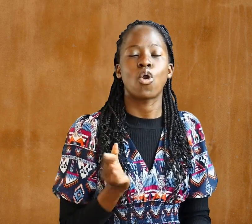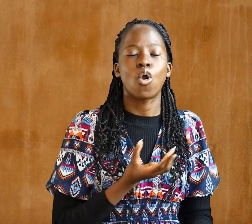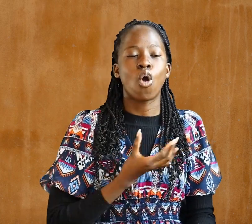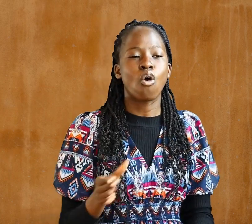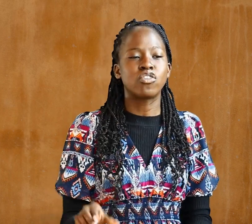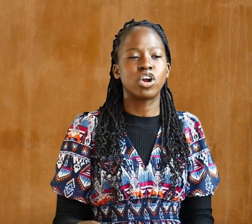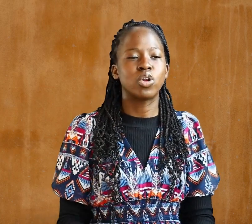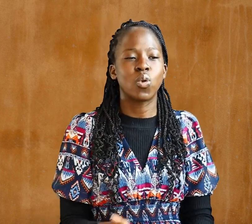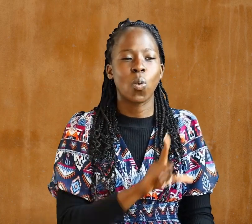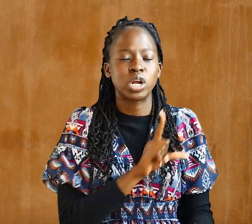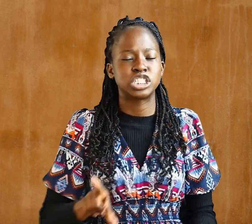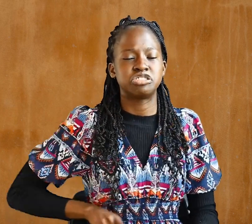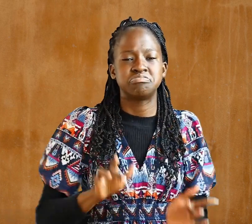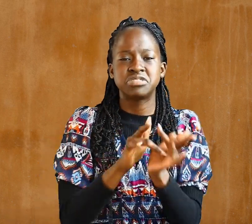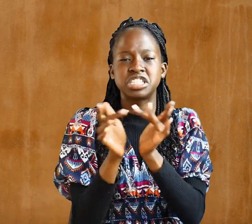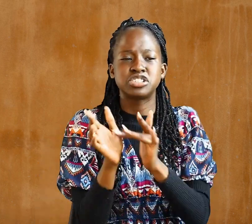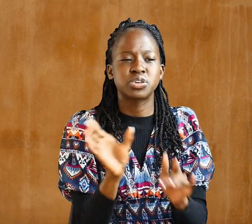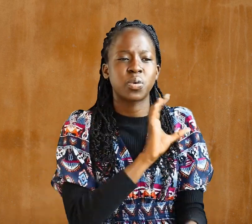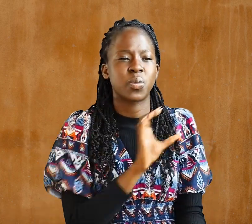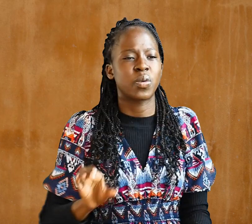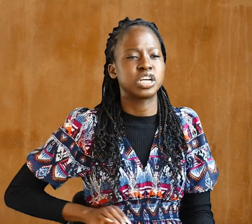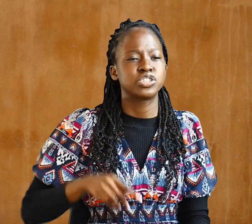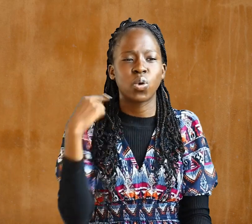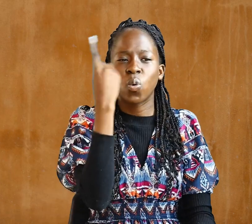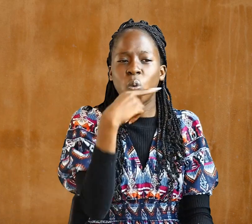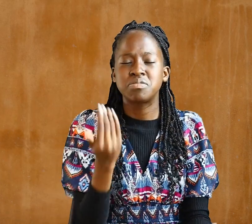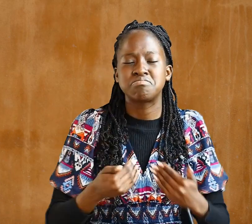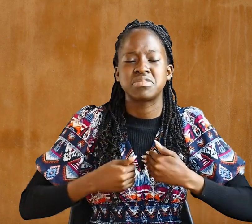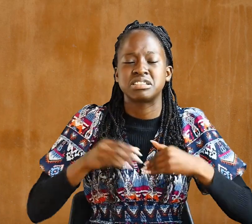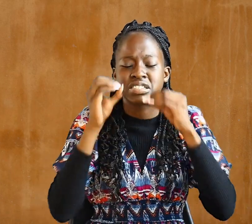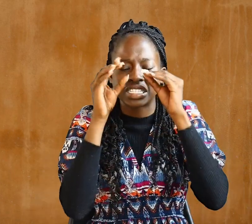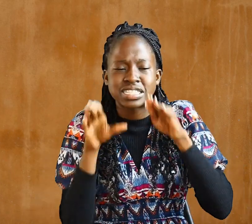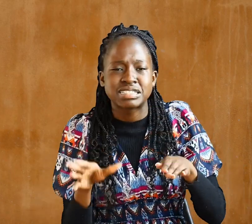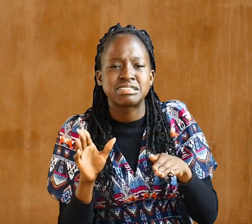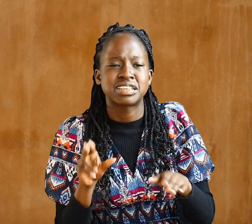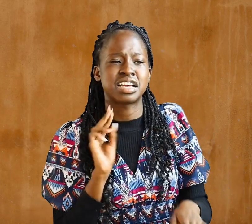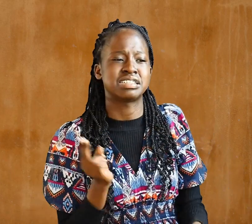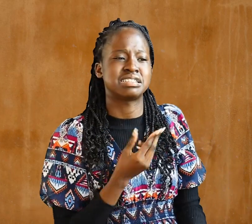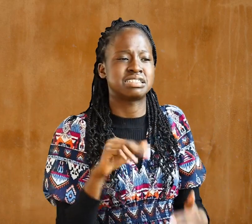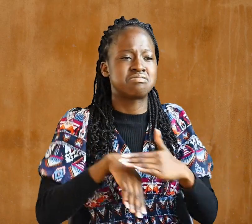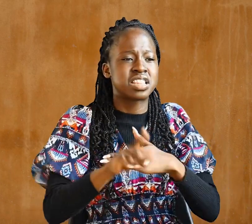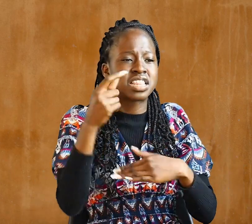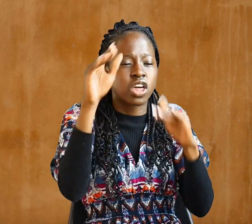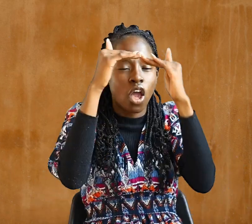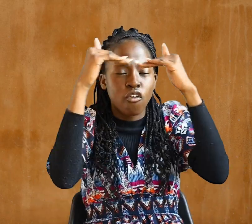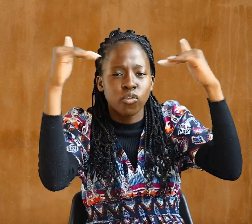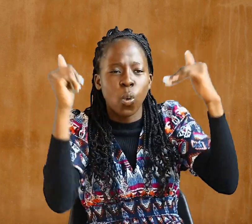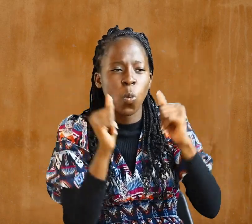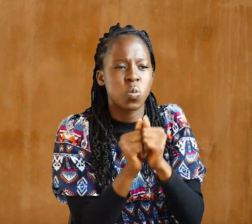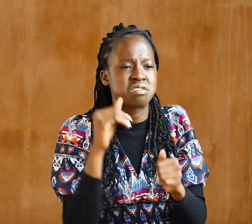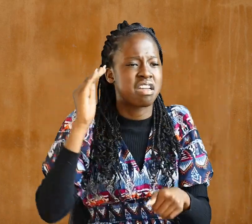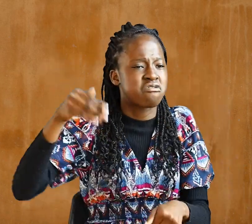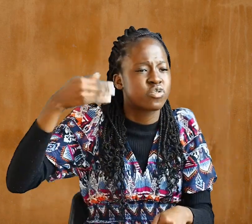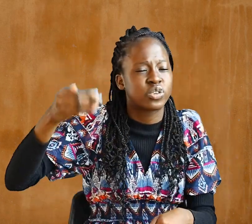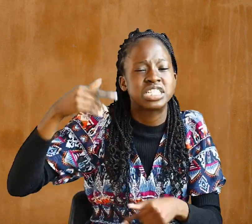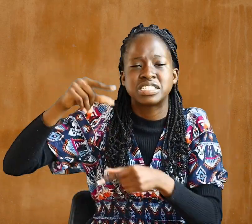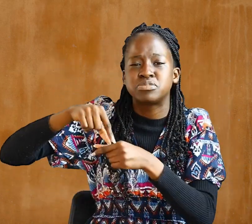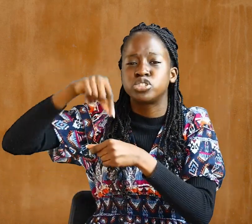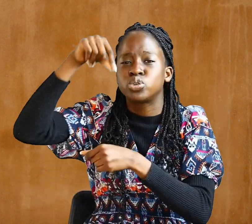of our Lord Jesus Christ, who has blessed us in the heavenly realms with every spiritual